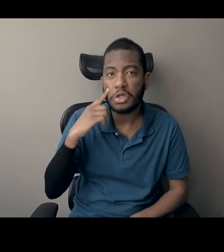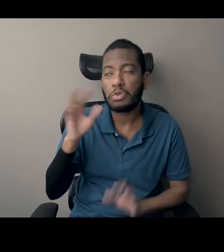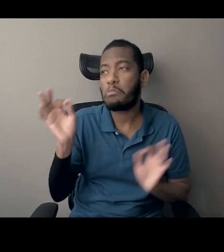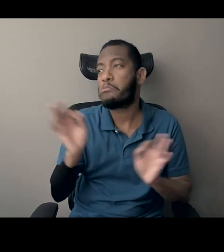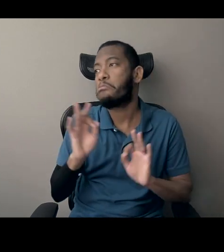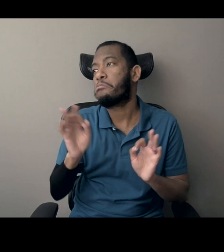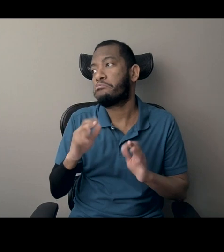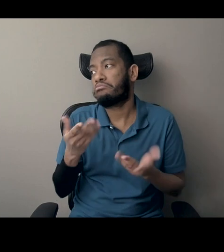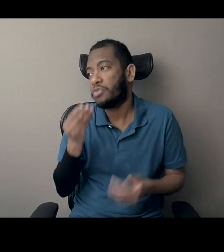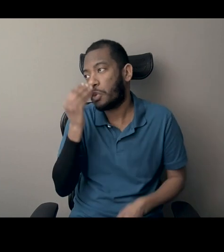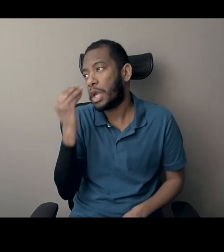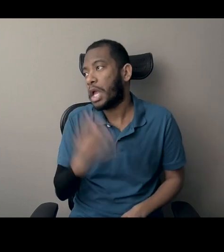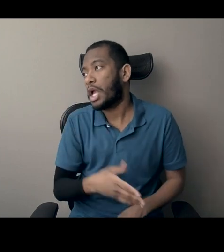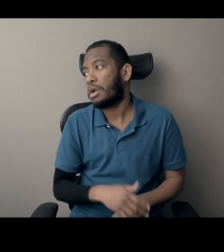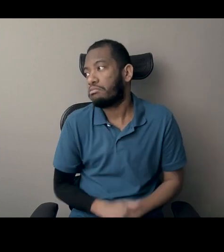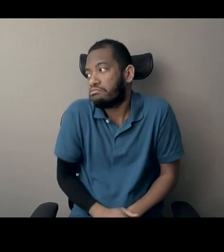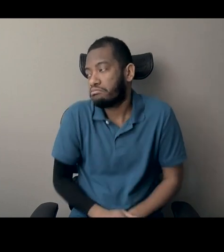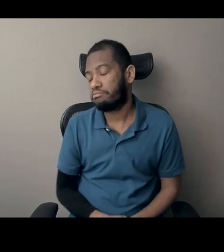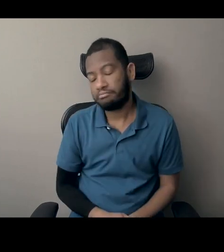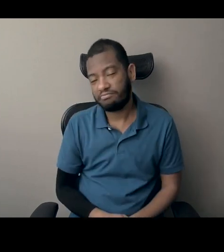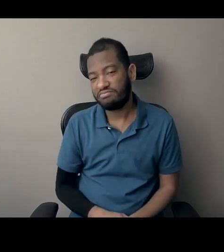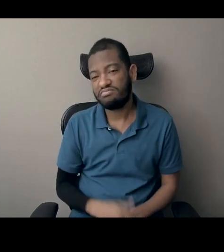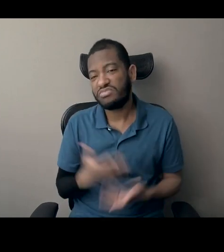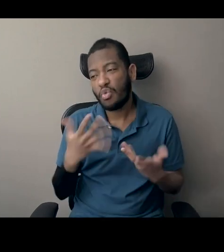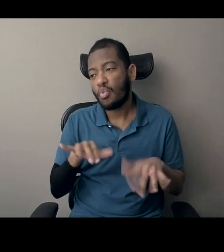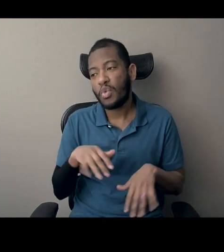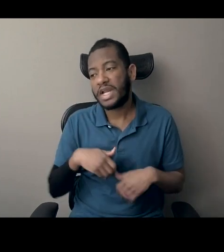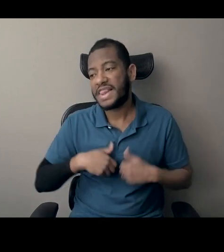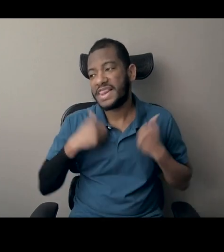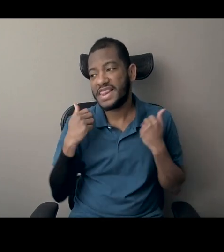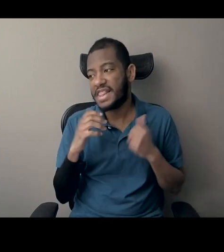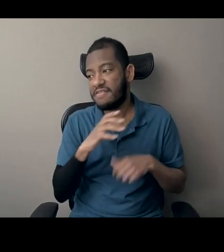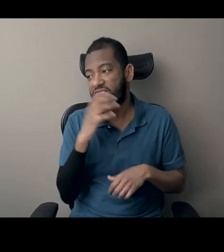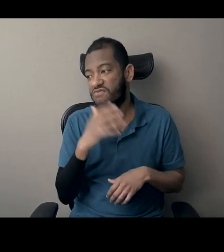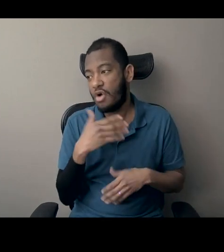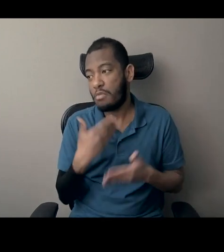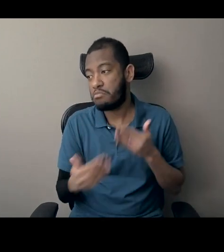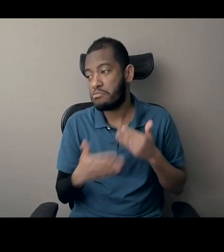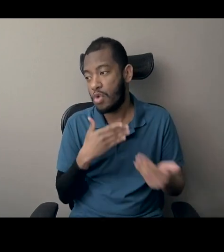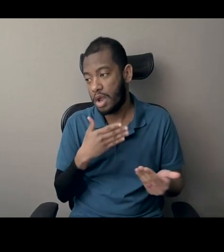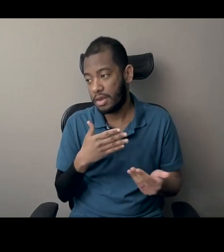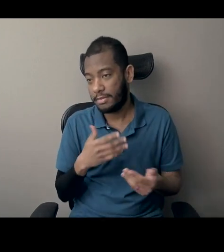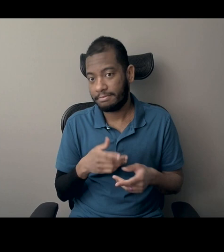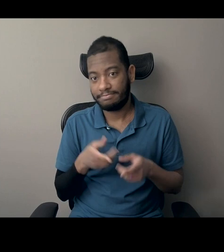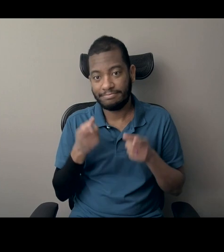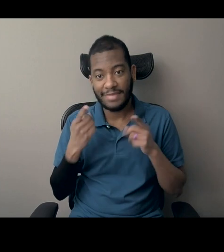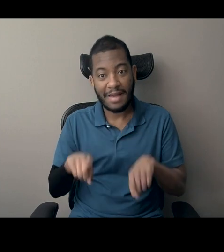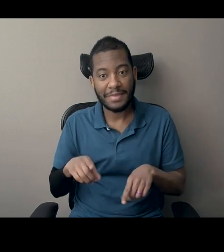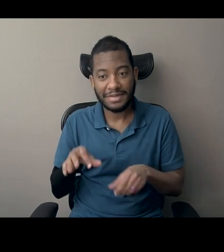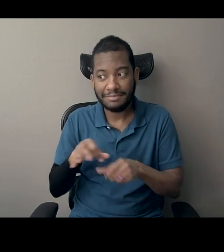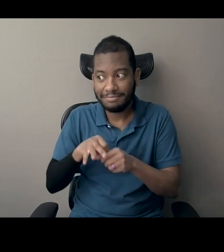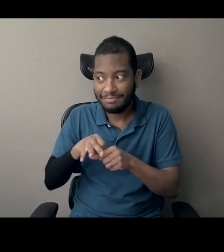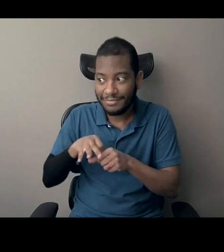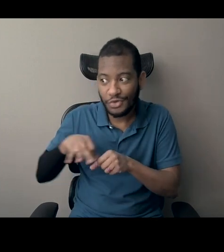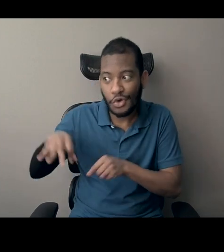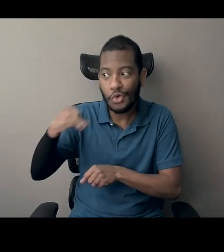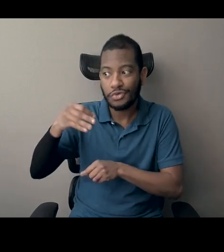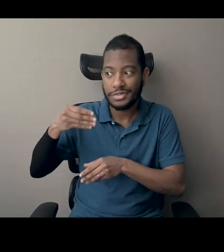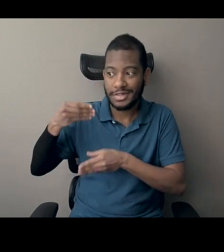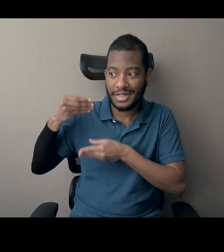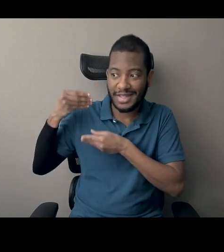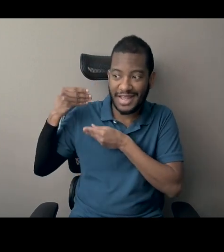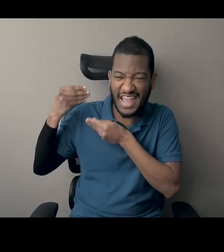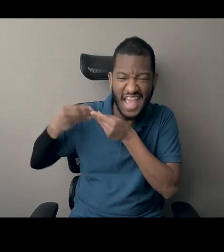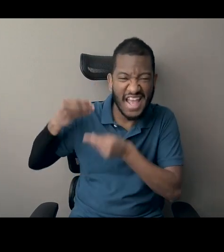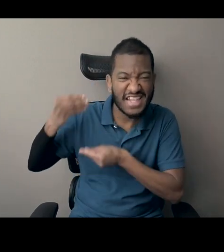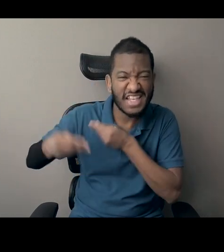riddance. But he ends up having an encounter with a ghostly ancestor. And that ancestor is someone